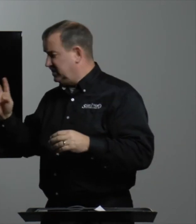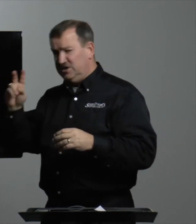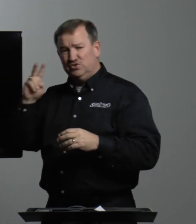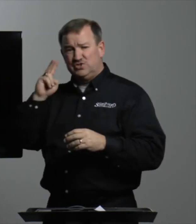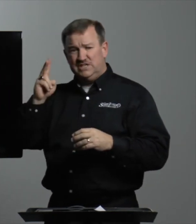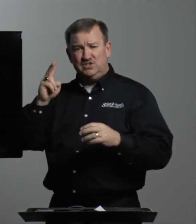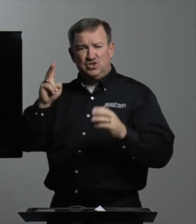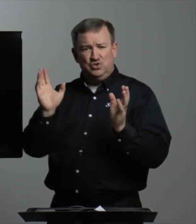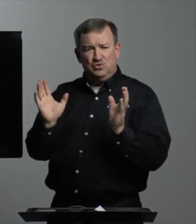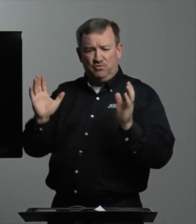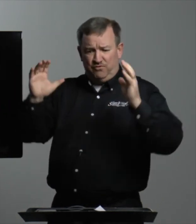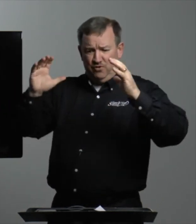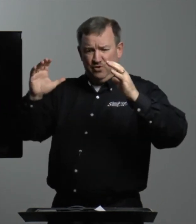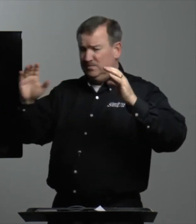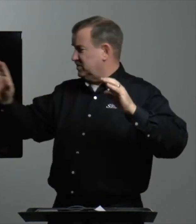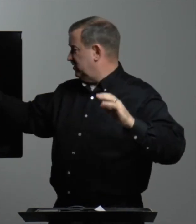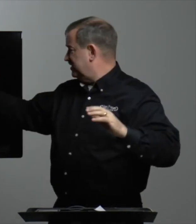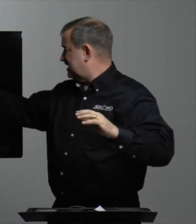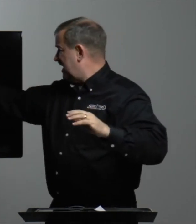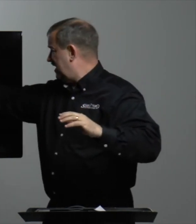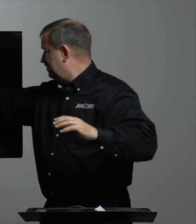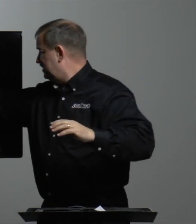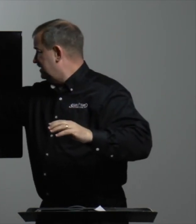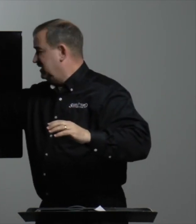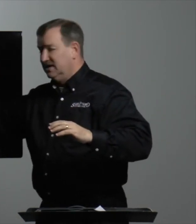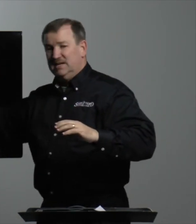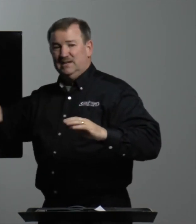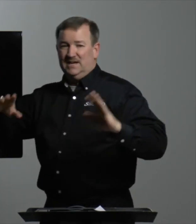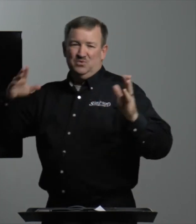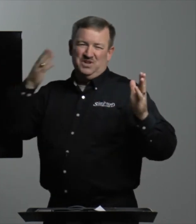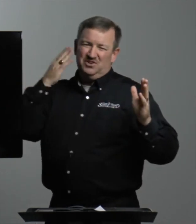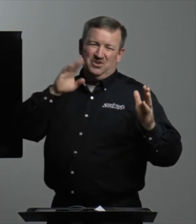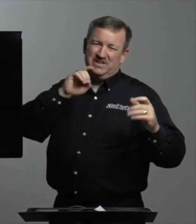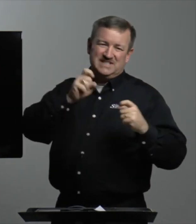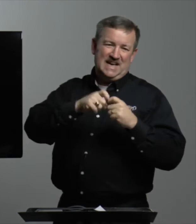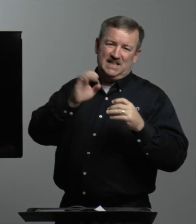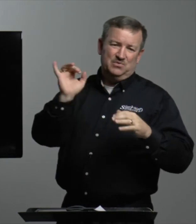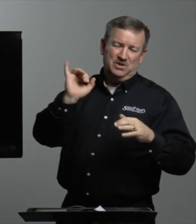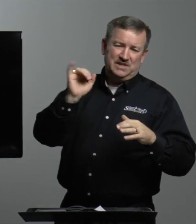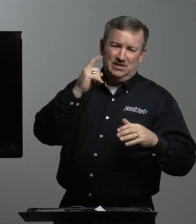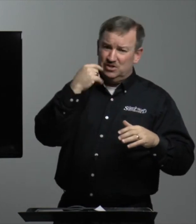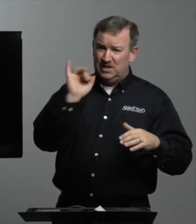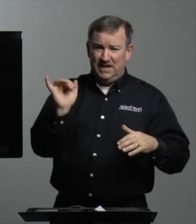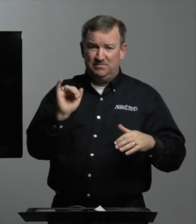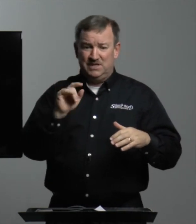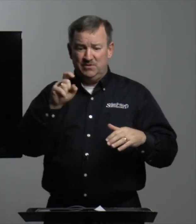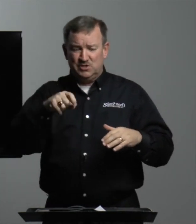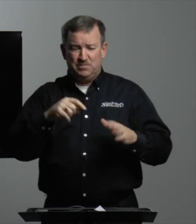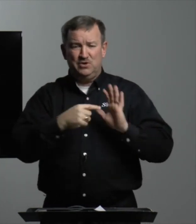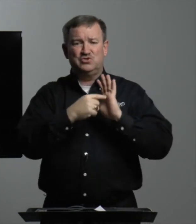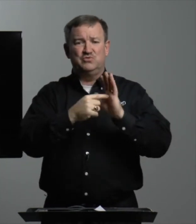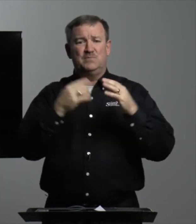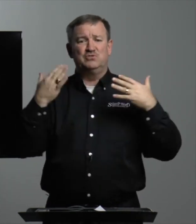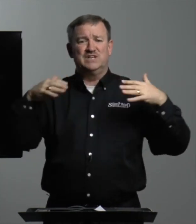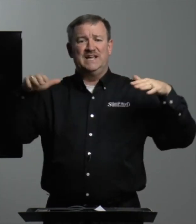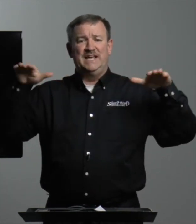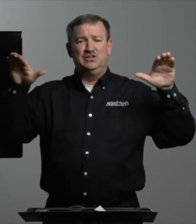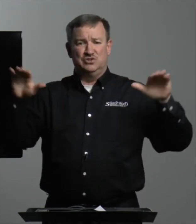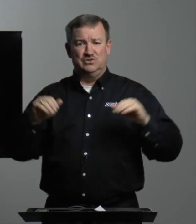You'll see two forms on the top. We don't know exactly what they look like, but they were supposed to represent angels.